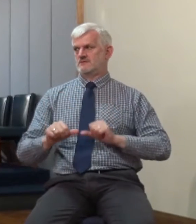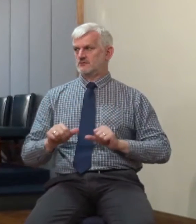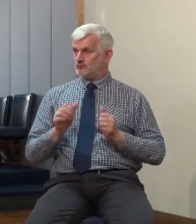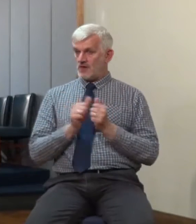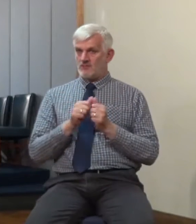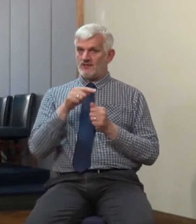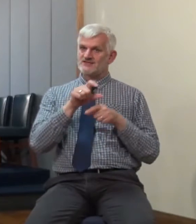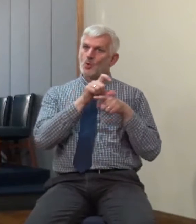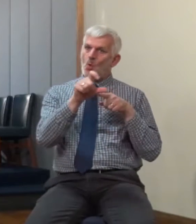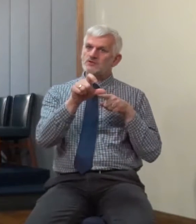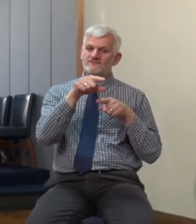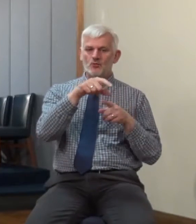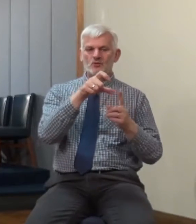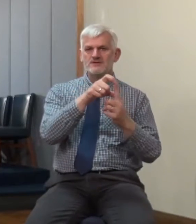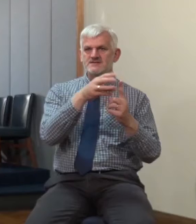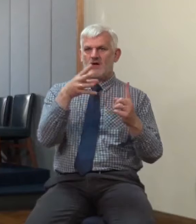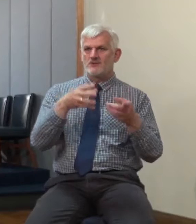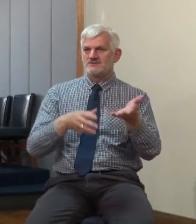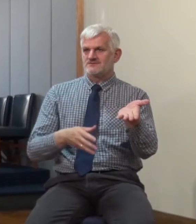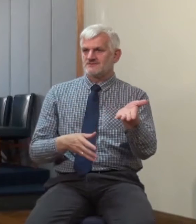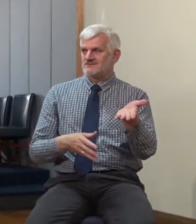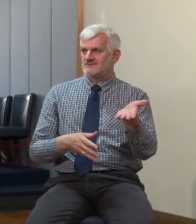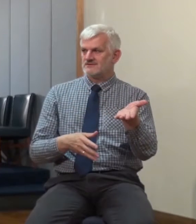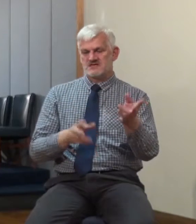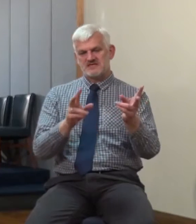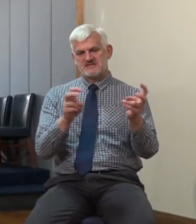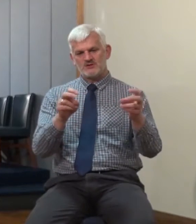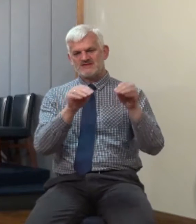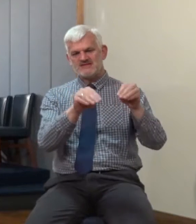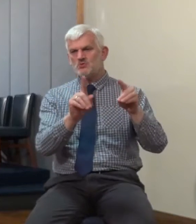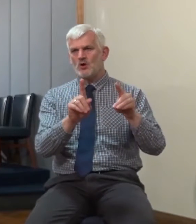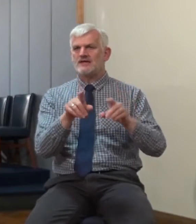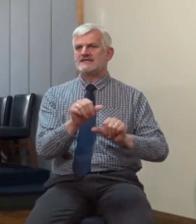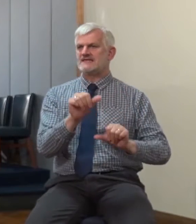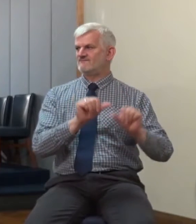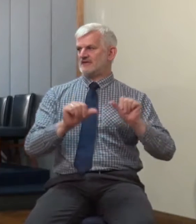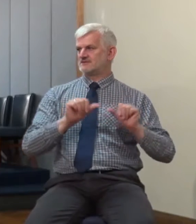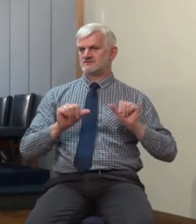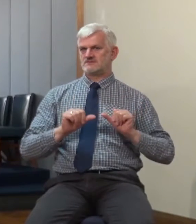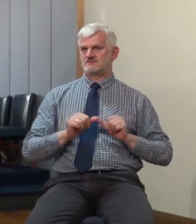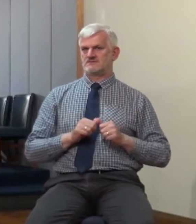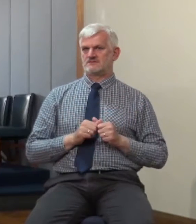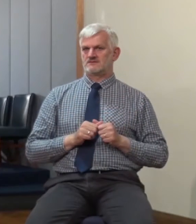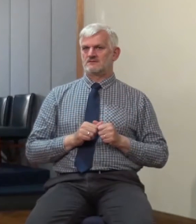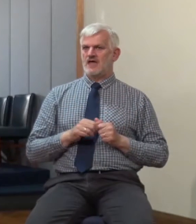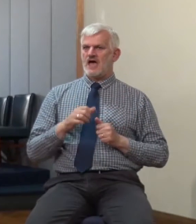for the impoverposit. There are many different aspects, many different topics and things that they learned of